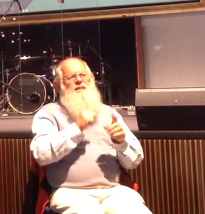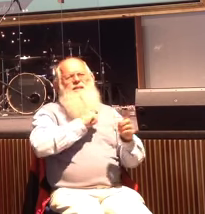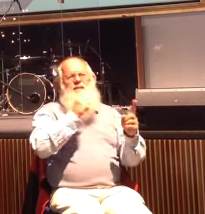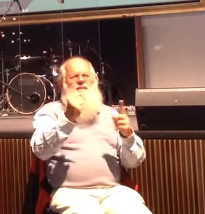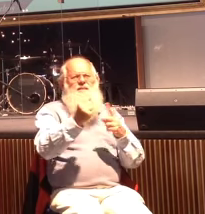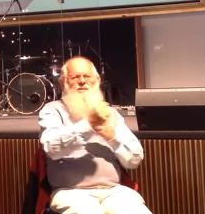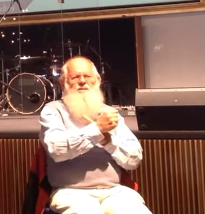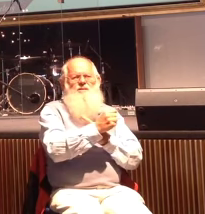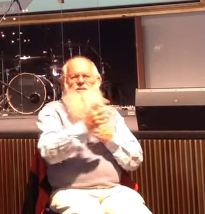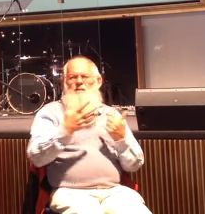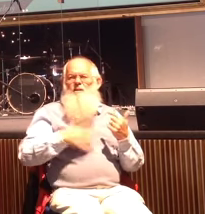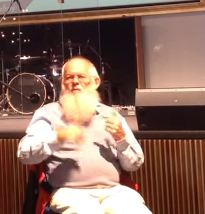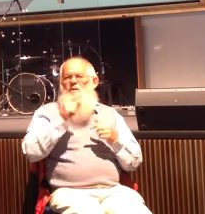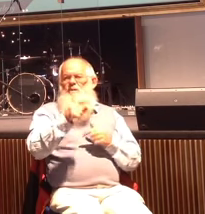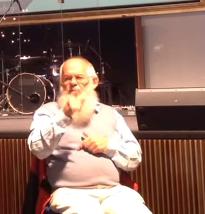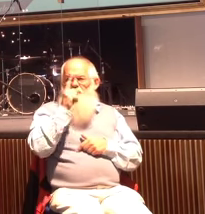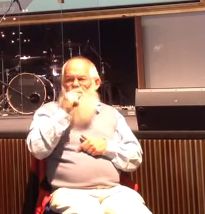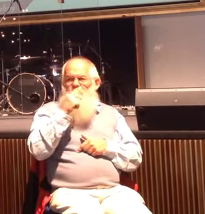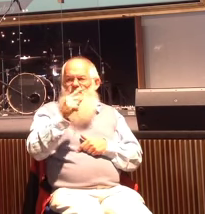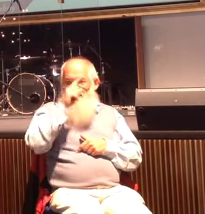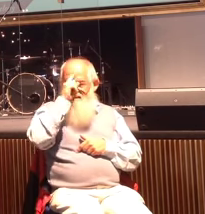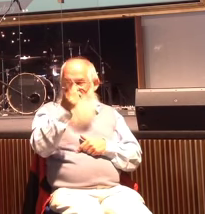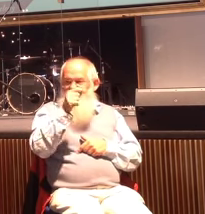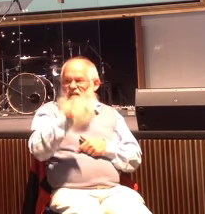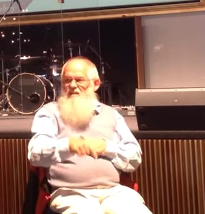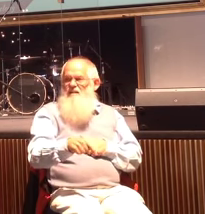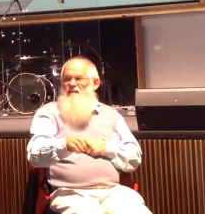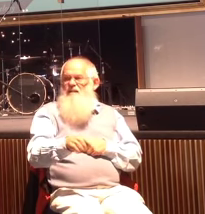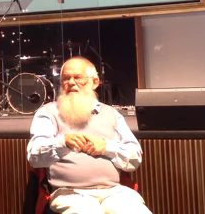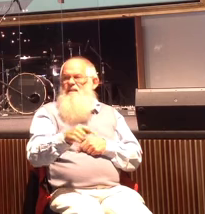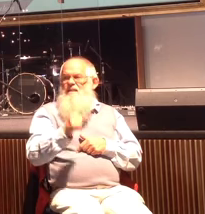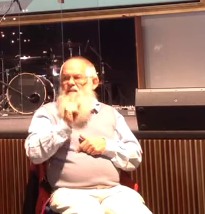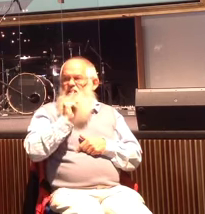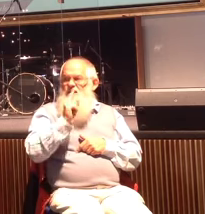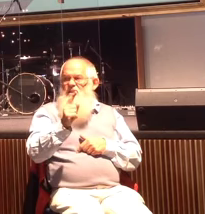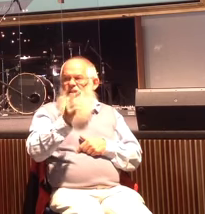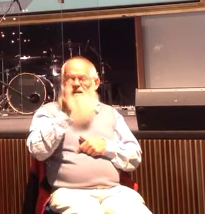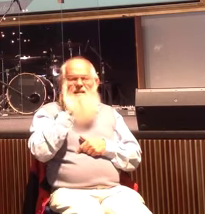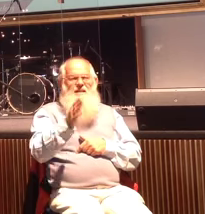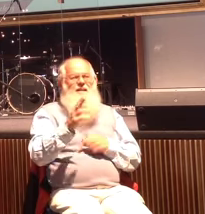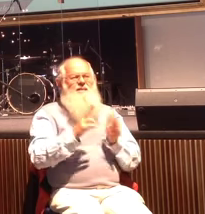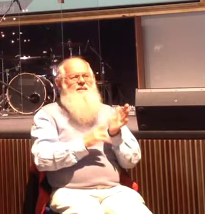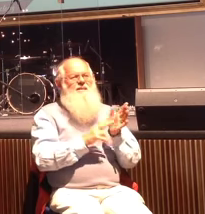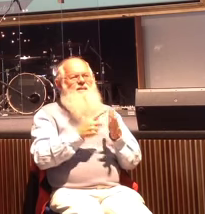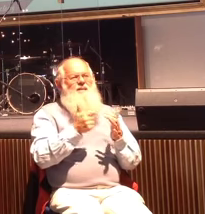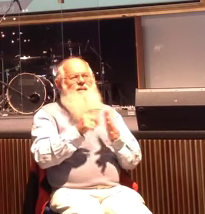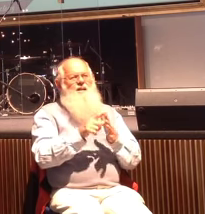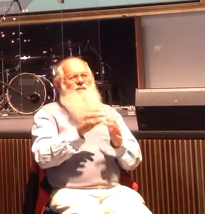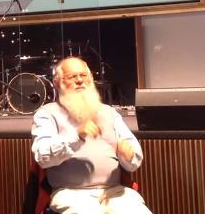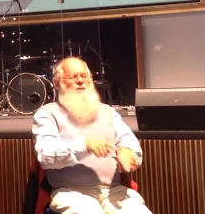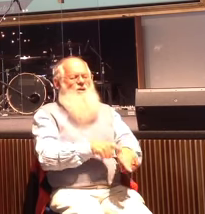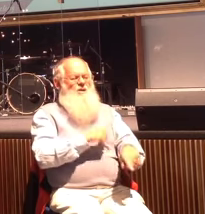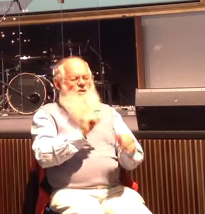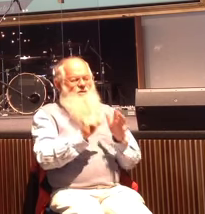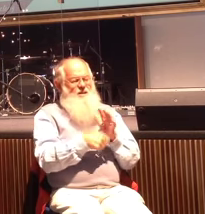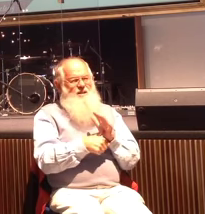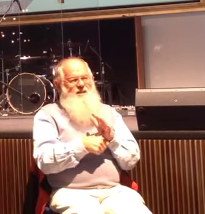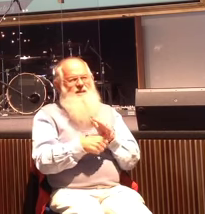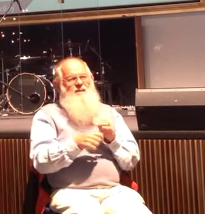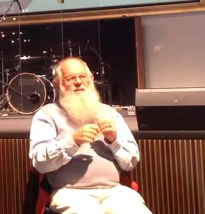I want you guys to get a hold of this. Do you know, it says that he'd been naked for a really long period of time, and then it says when they